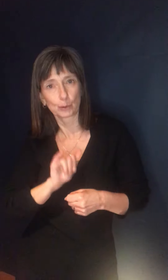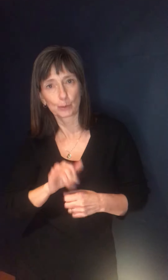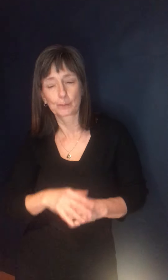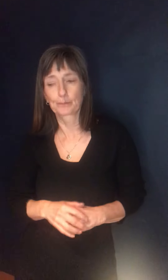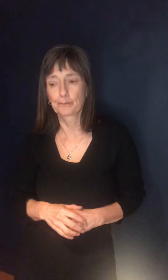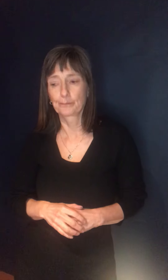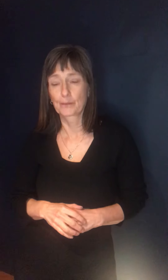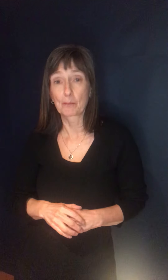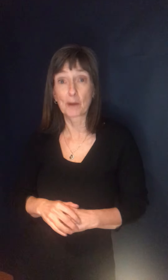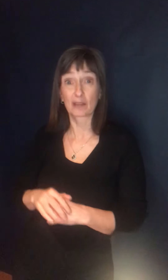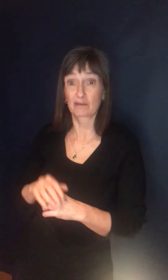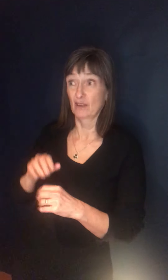Okay. Thank you very much.